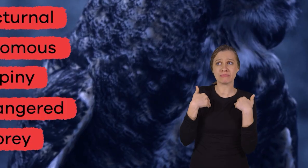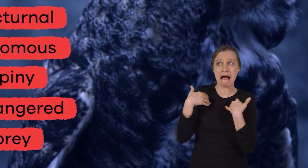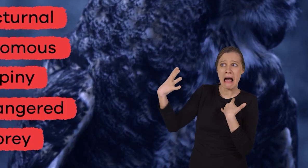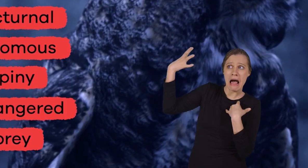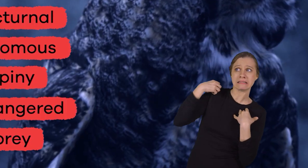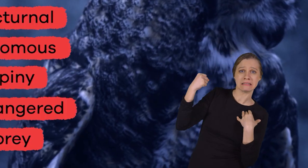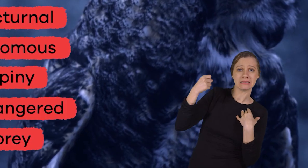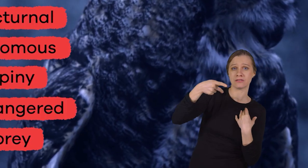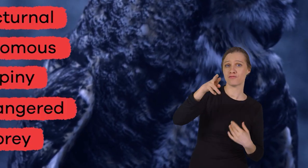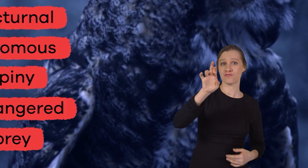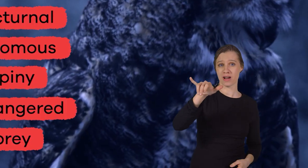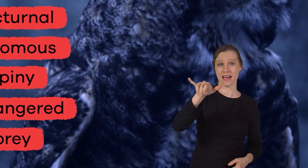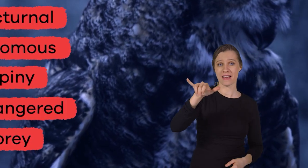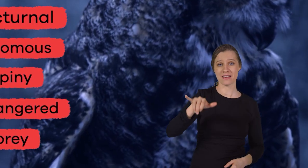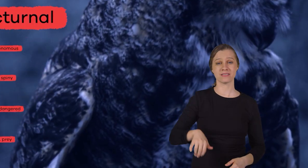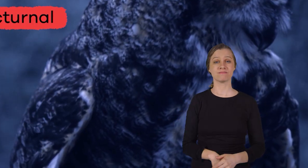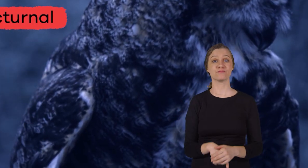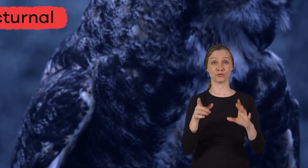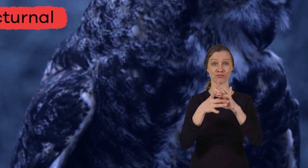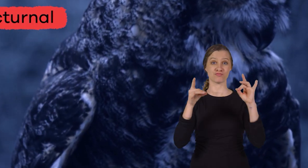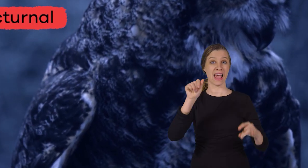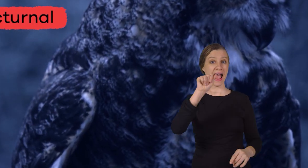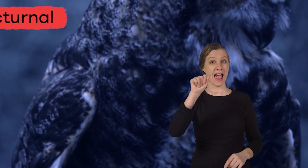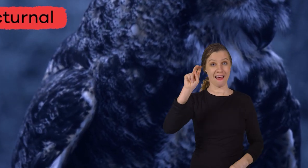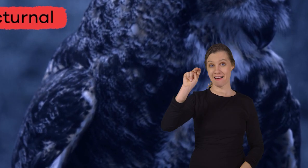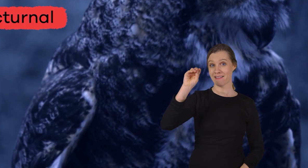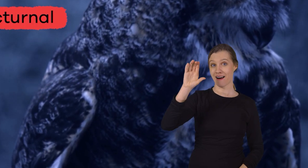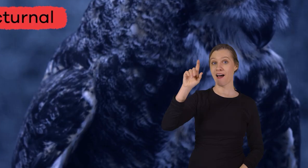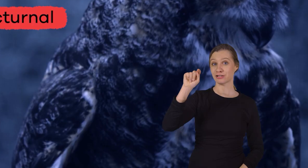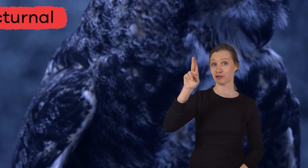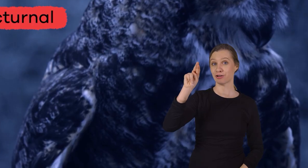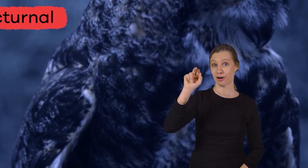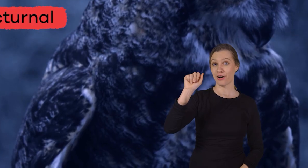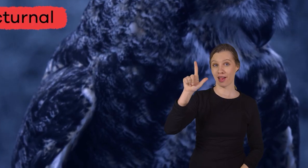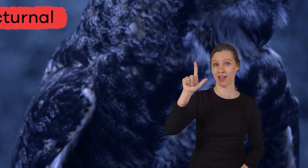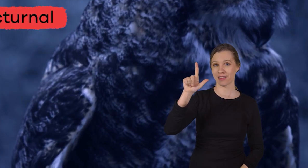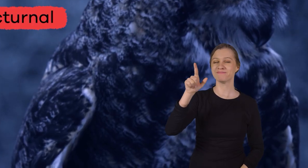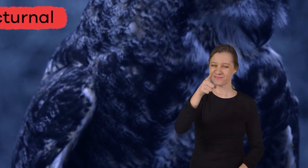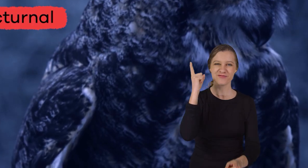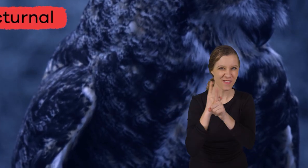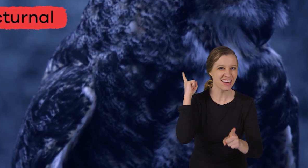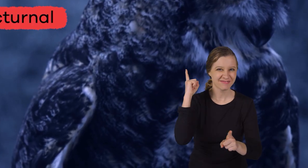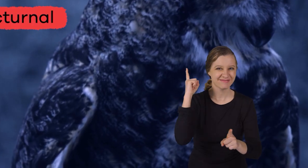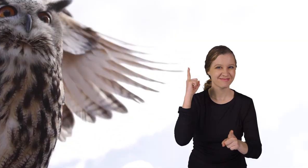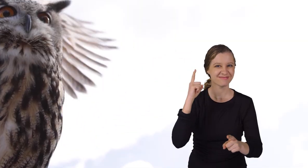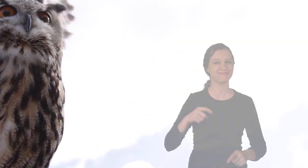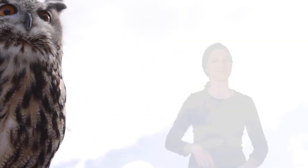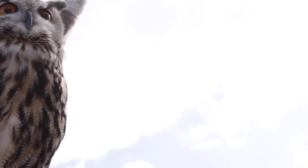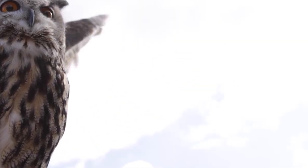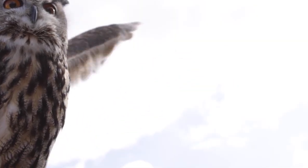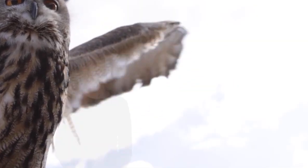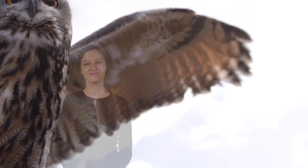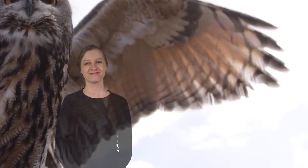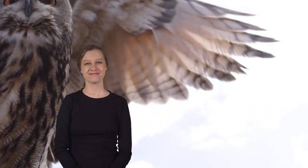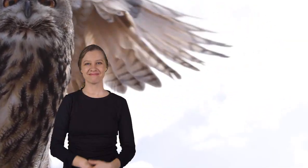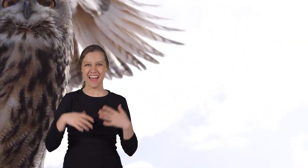If you said A. Nocturnal, you're right! Excellent work, Owl